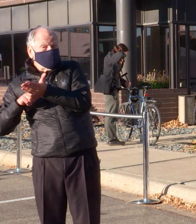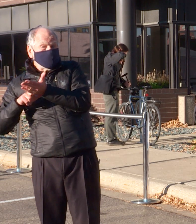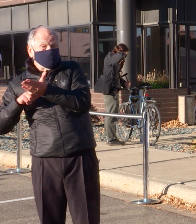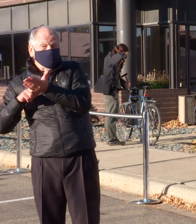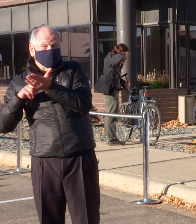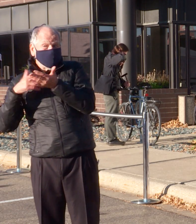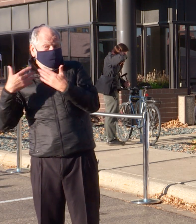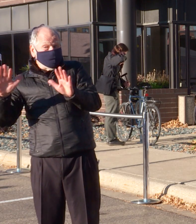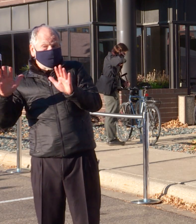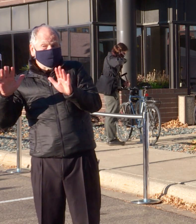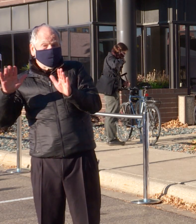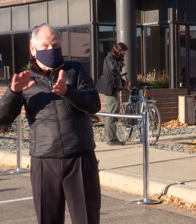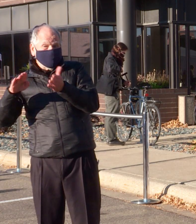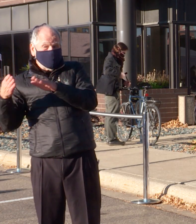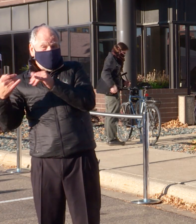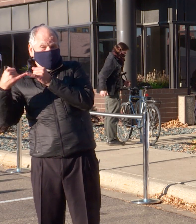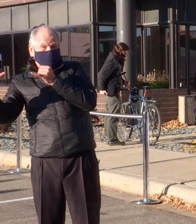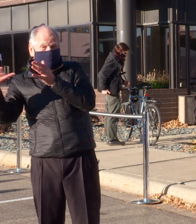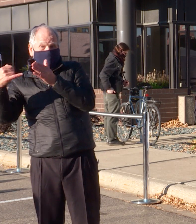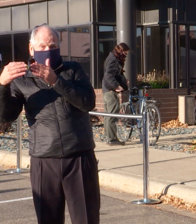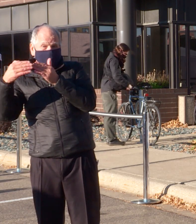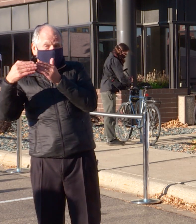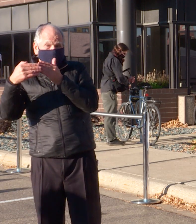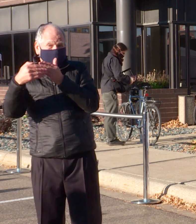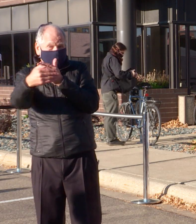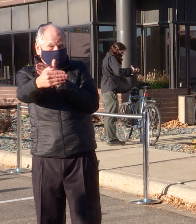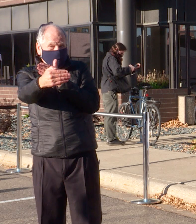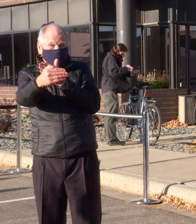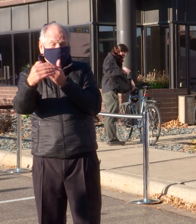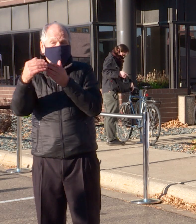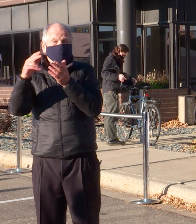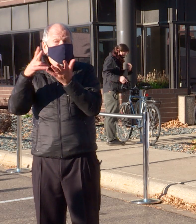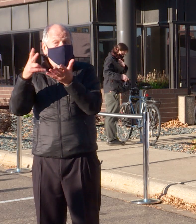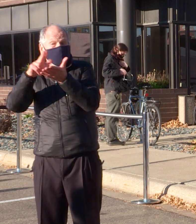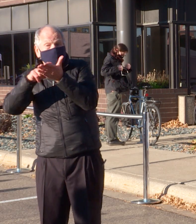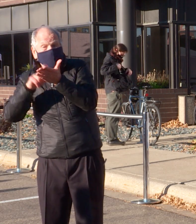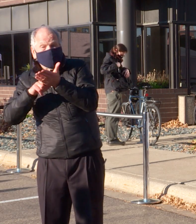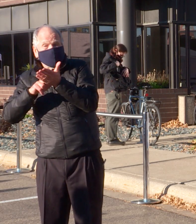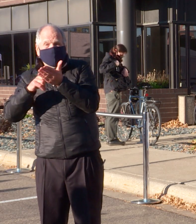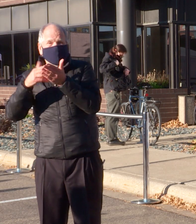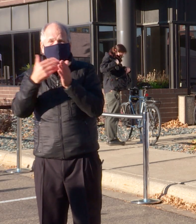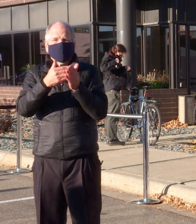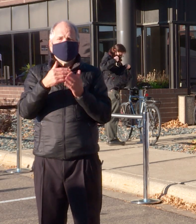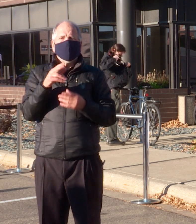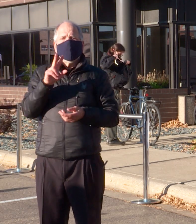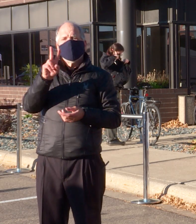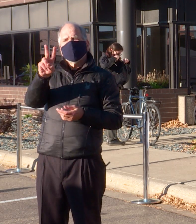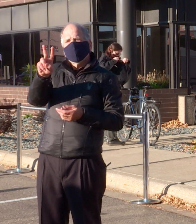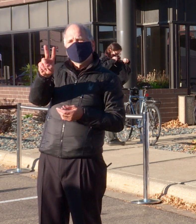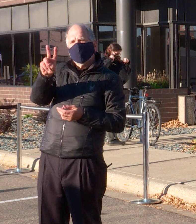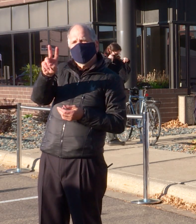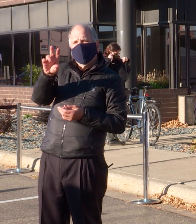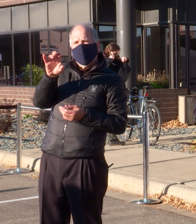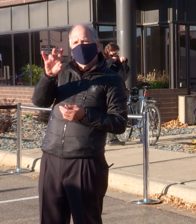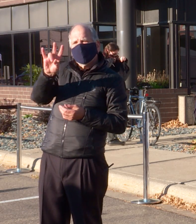We can now report that since that cutoff date, we have a total of 271